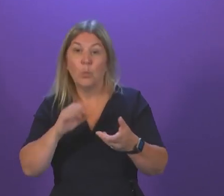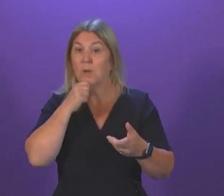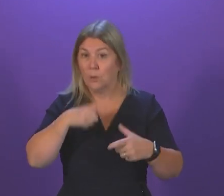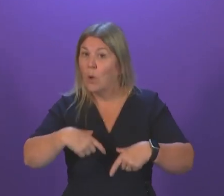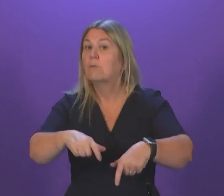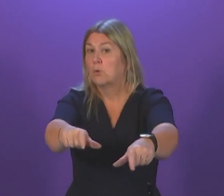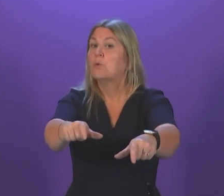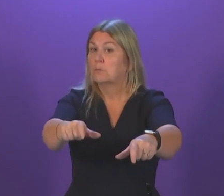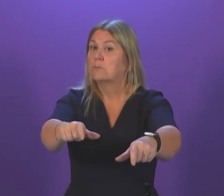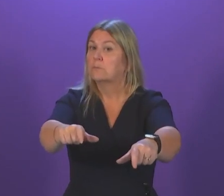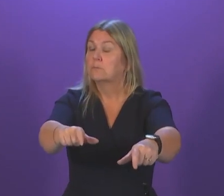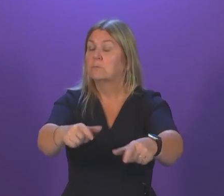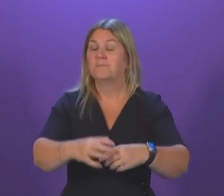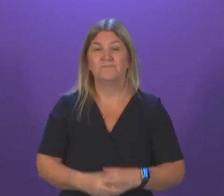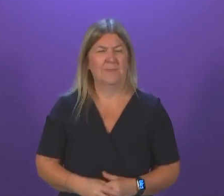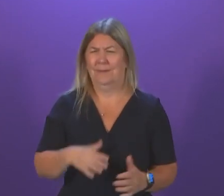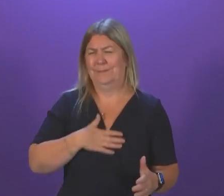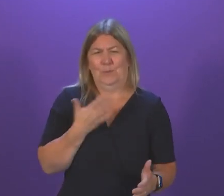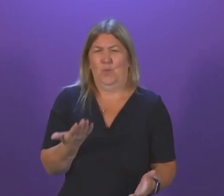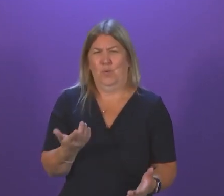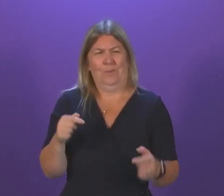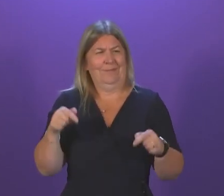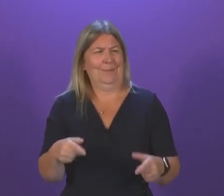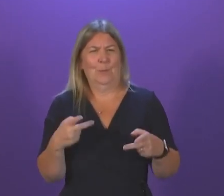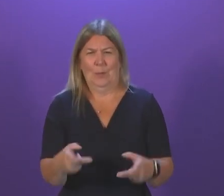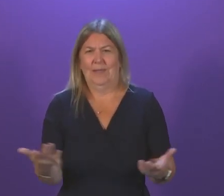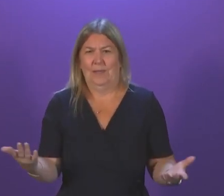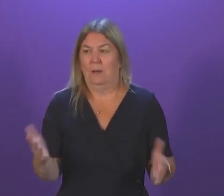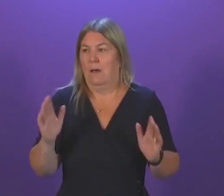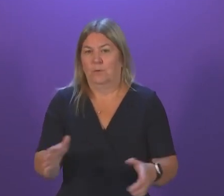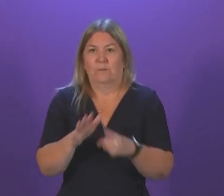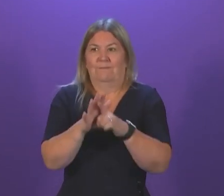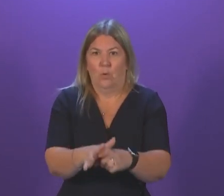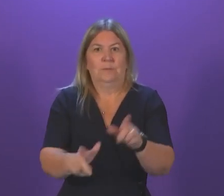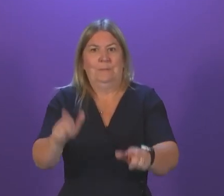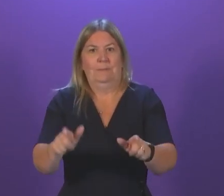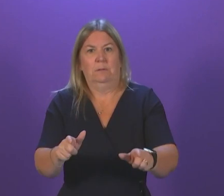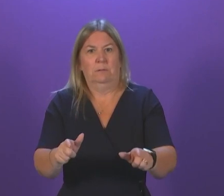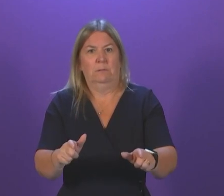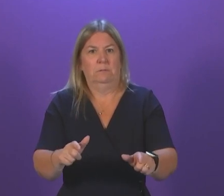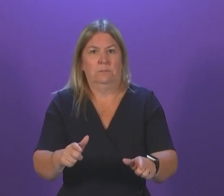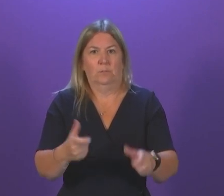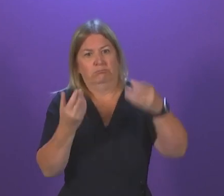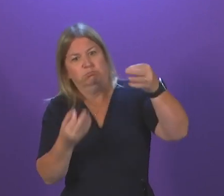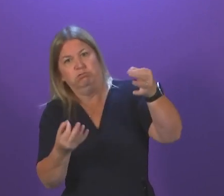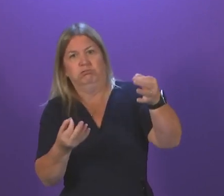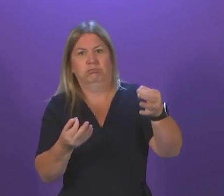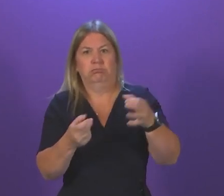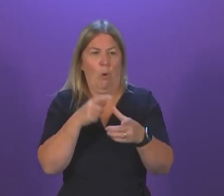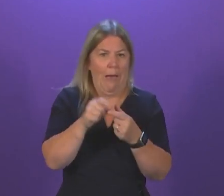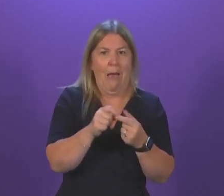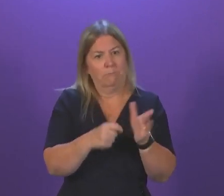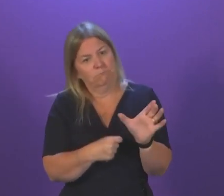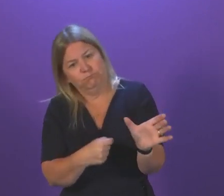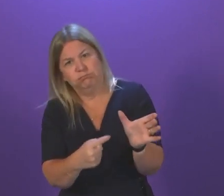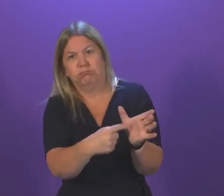the introduction of the scheme. Nobody wants to be in a position of having to impose any measures to deal with an infectious virus but unfortunately that's